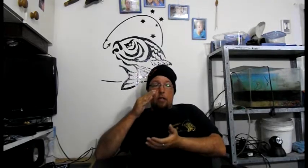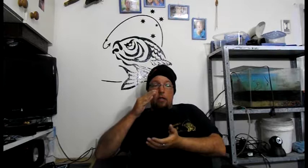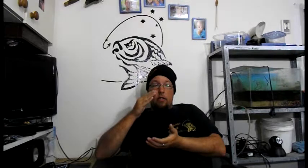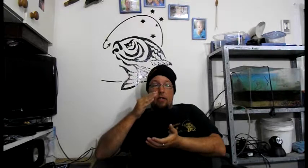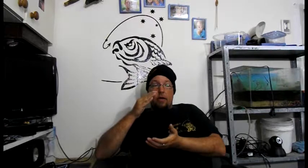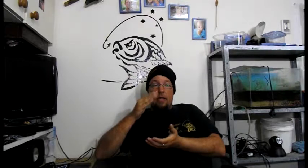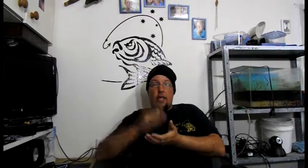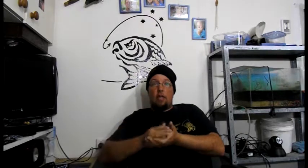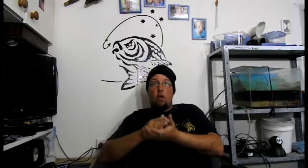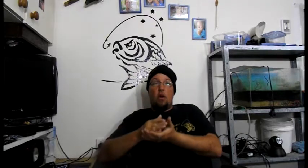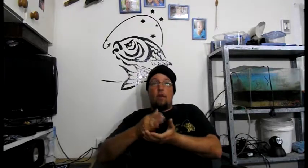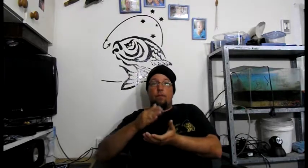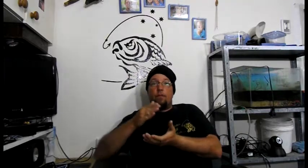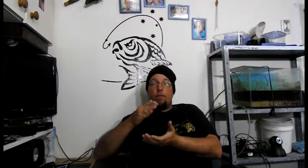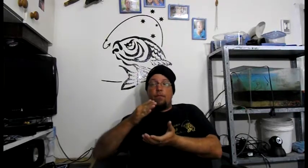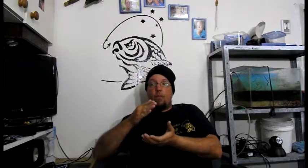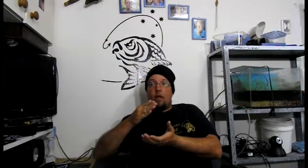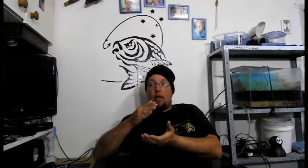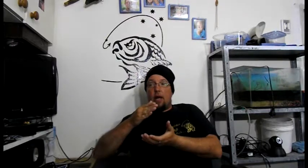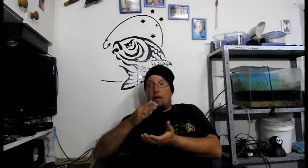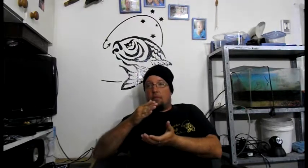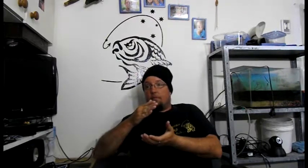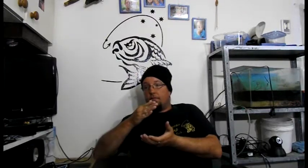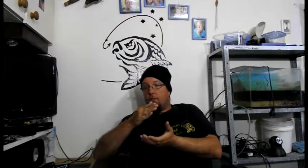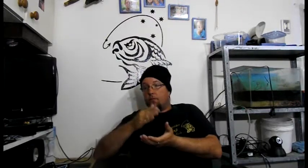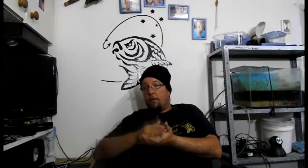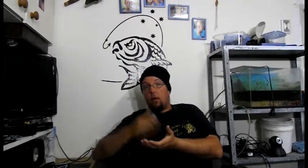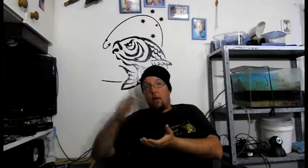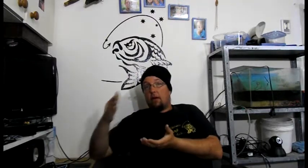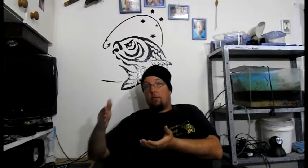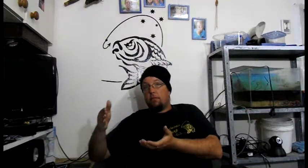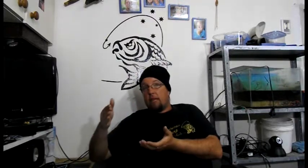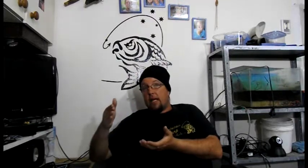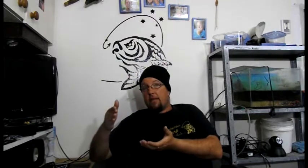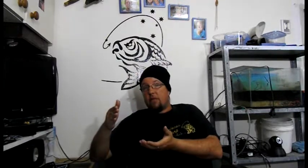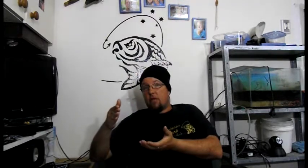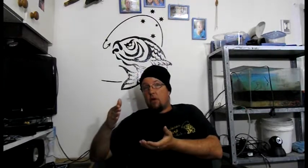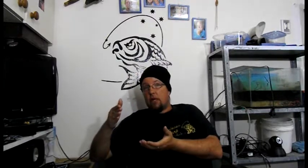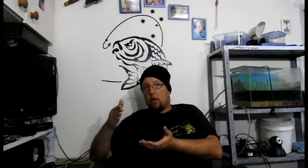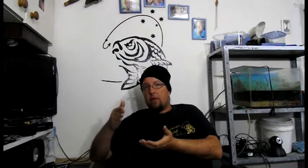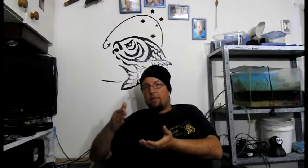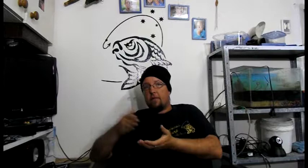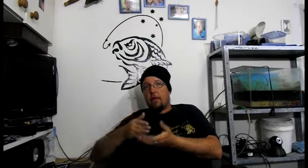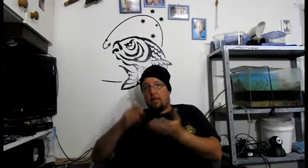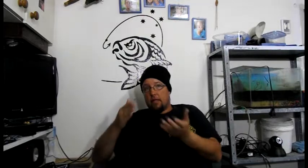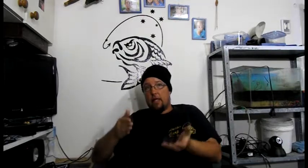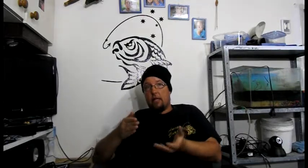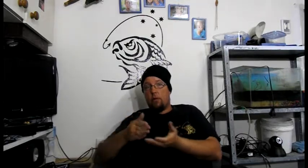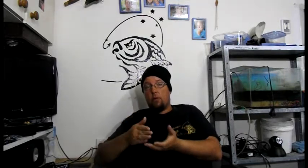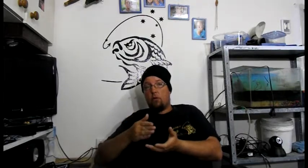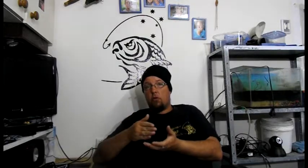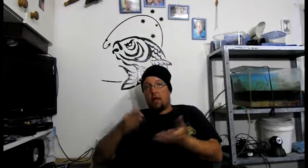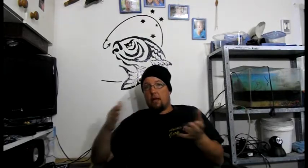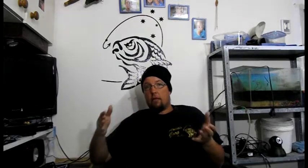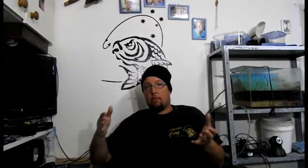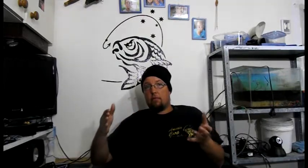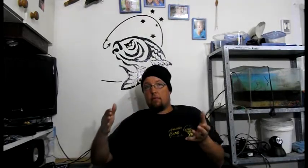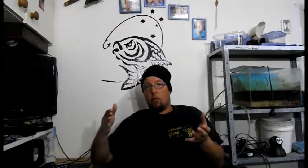So in that time, with all our natives now dying off, as I said, it will create more